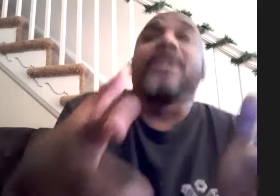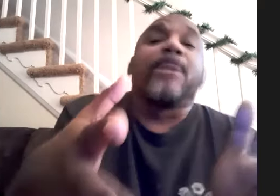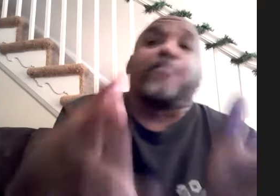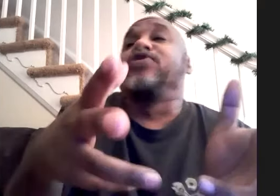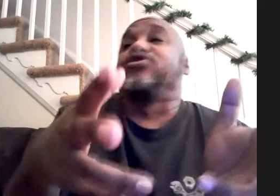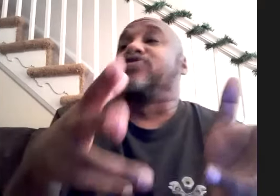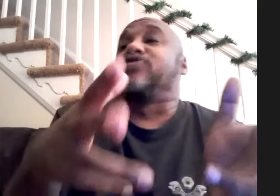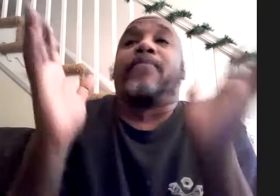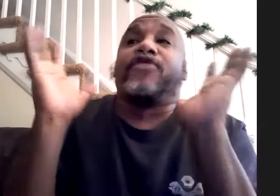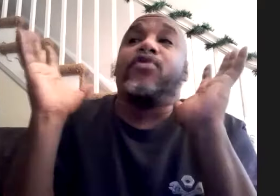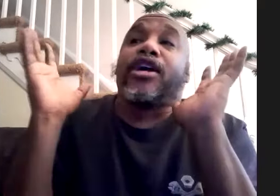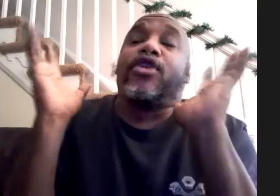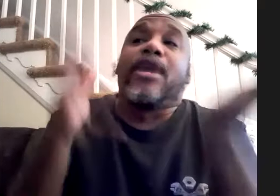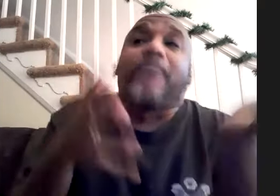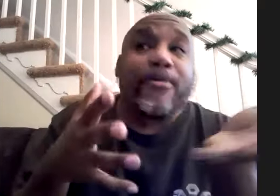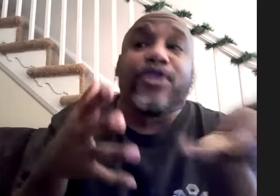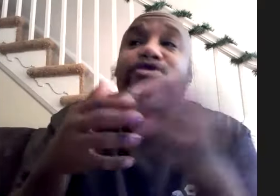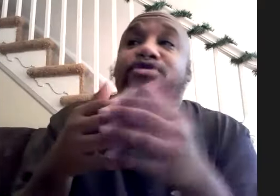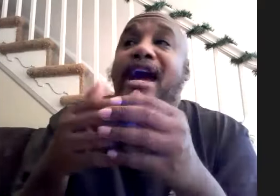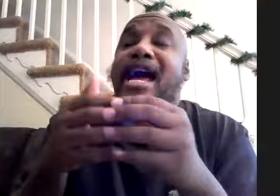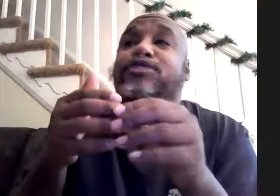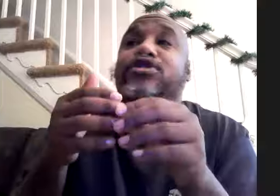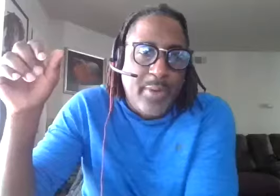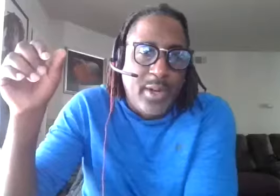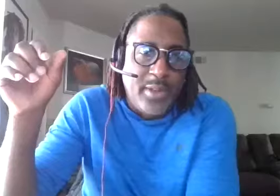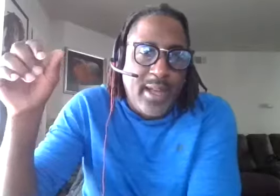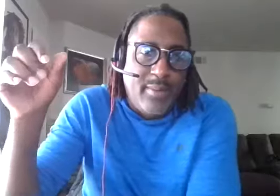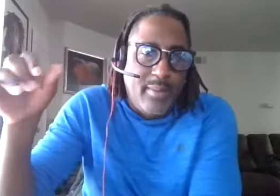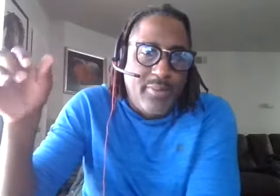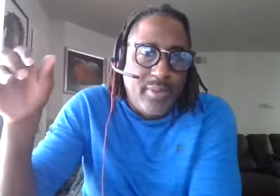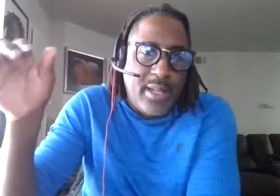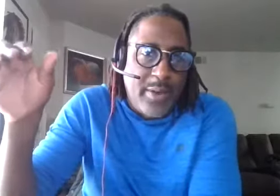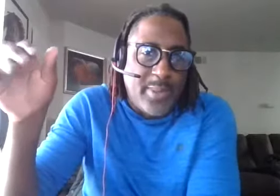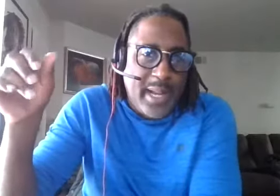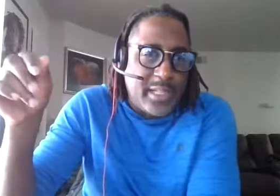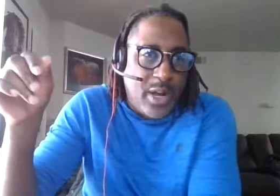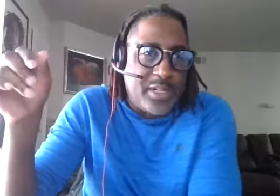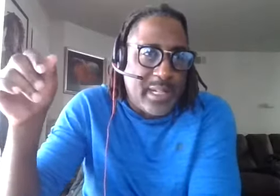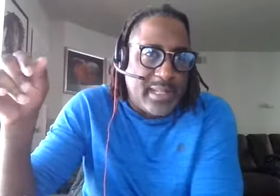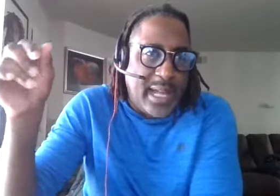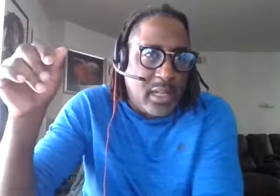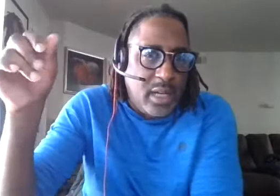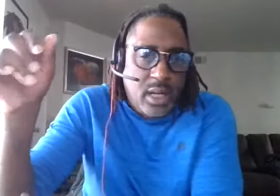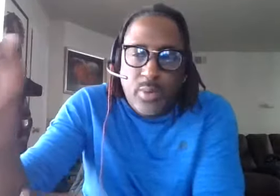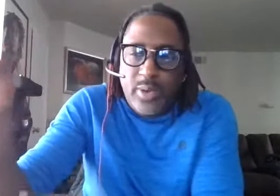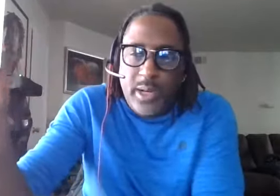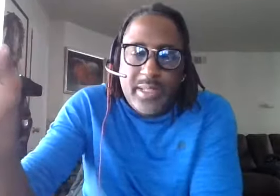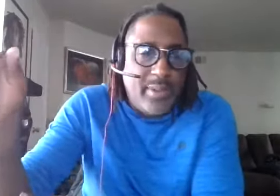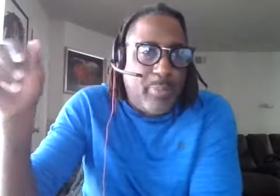producers um if you want to go hip-hop producers well yeah that well that yeah that was my next question is like what are some of the